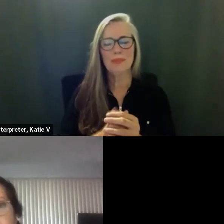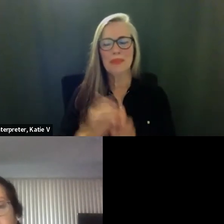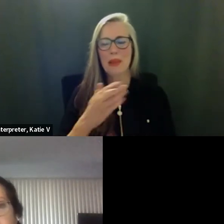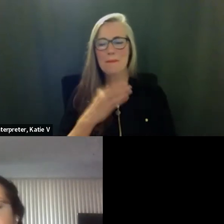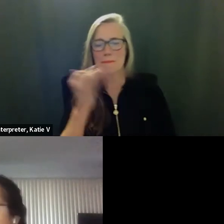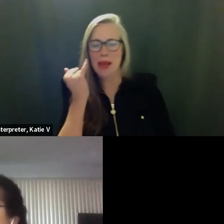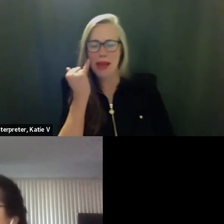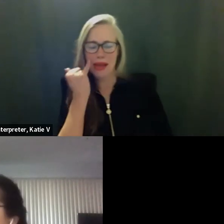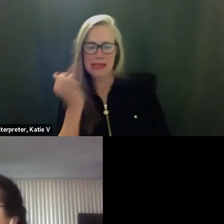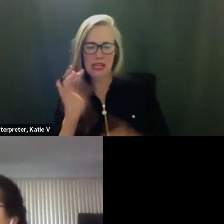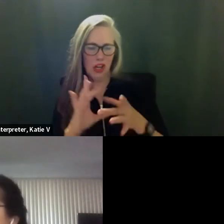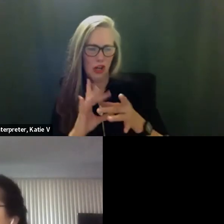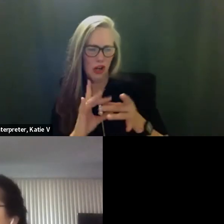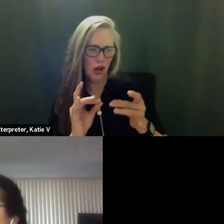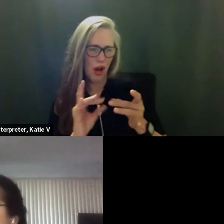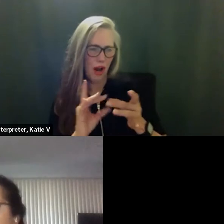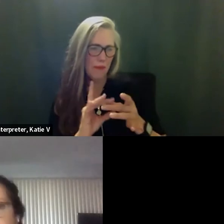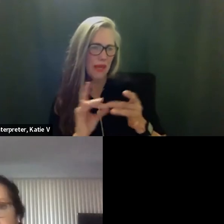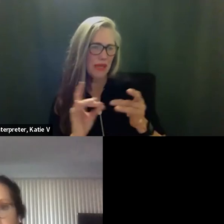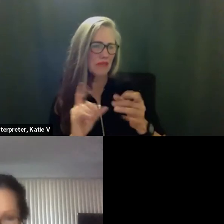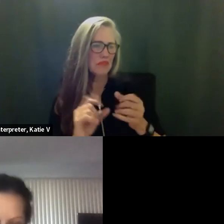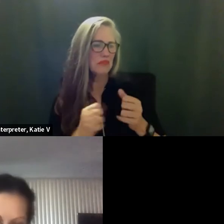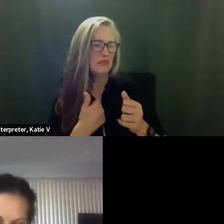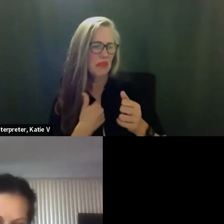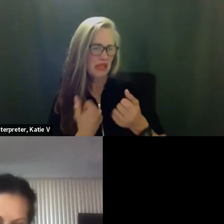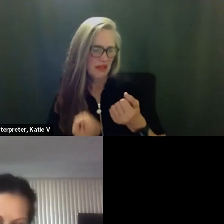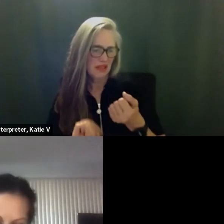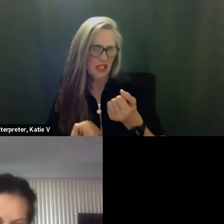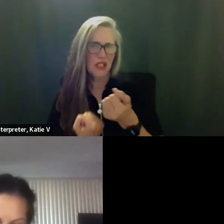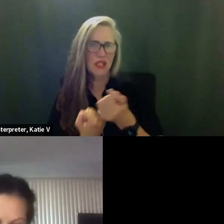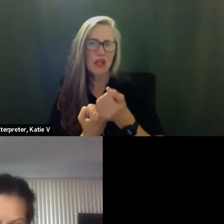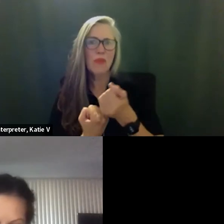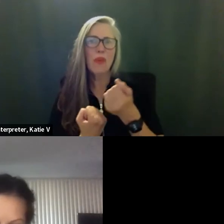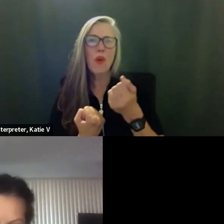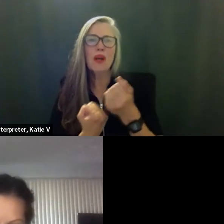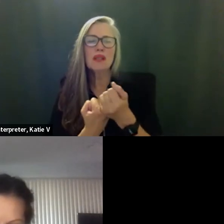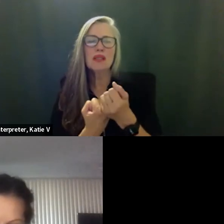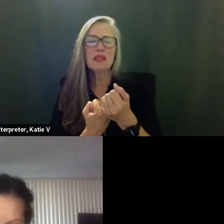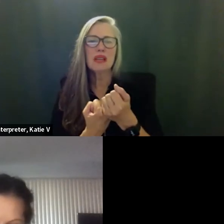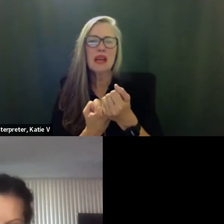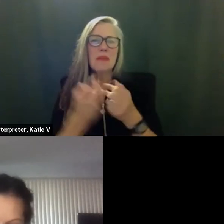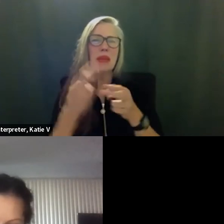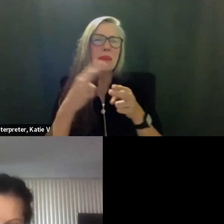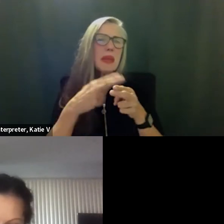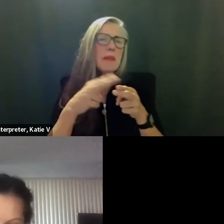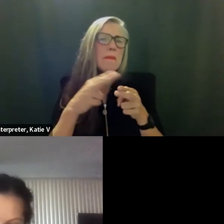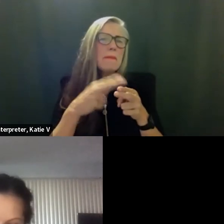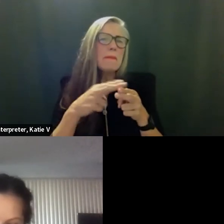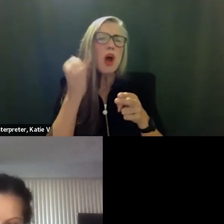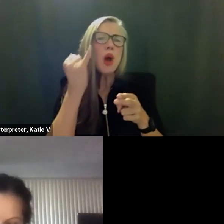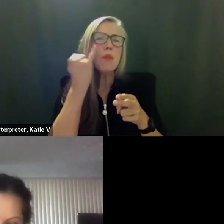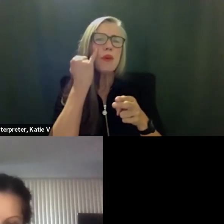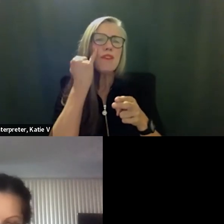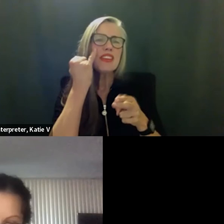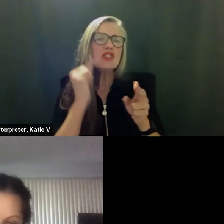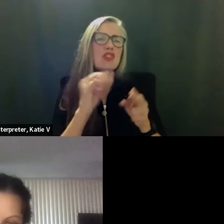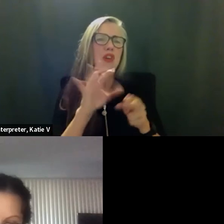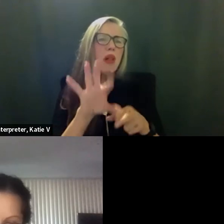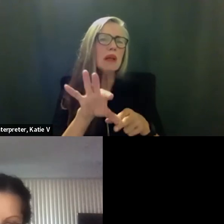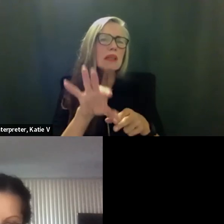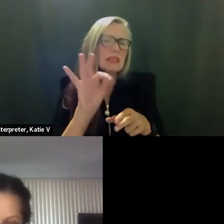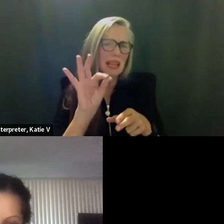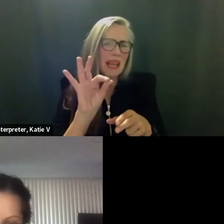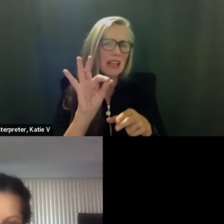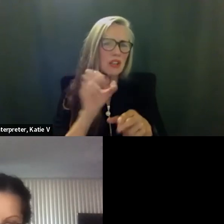would be i mean i'm in i'm in support of um the provisional appointment um selection so with regards to the